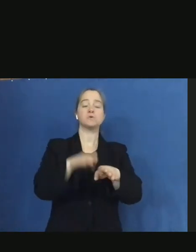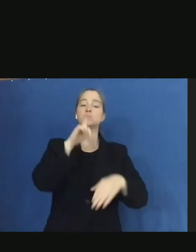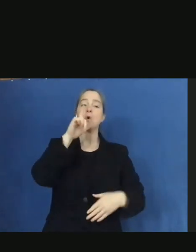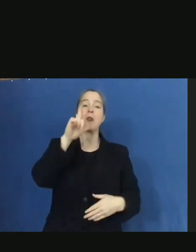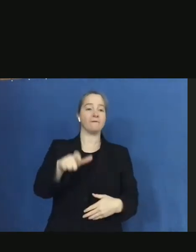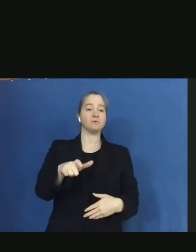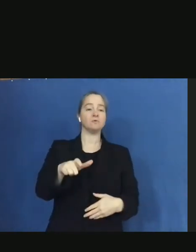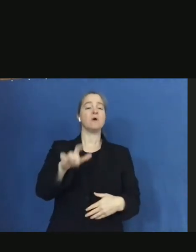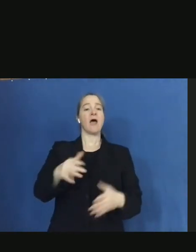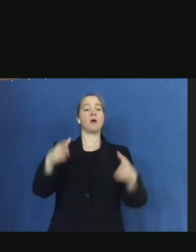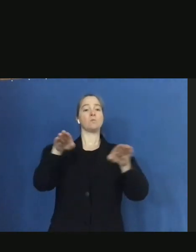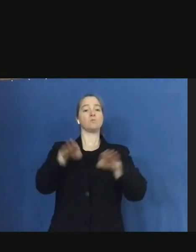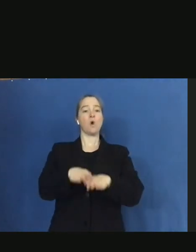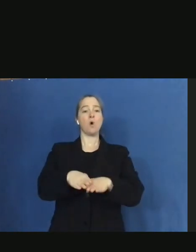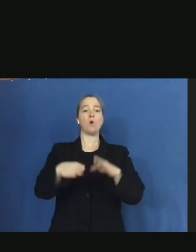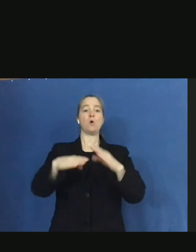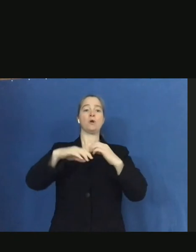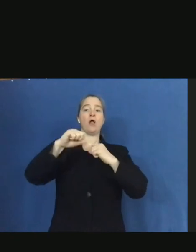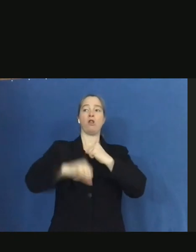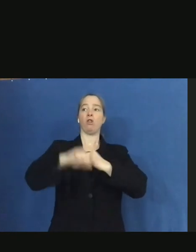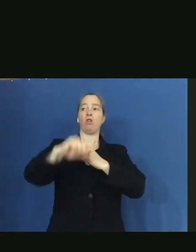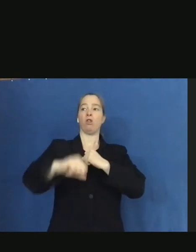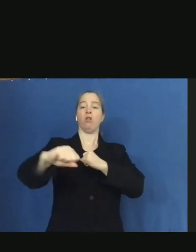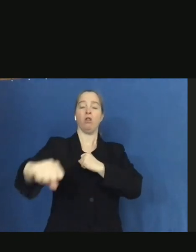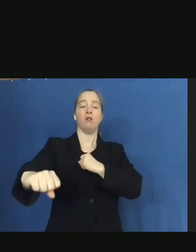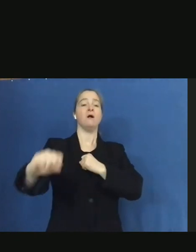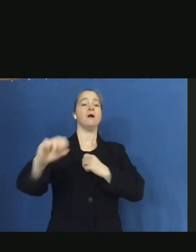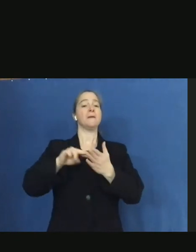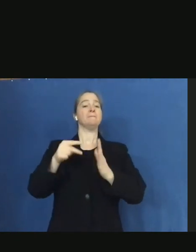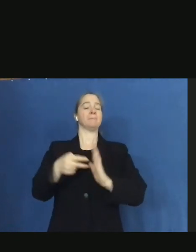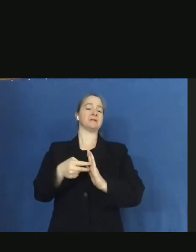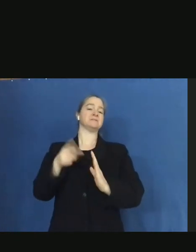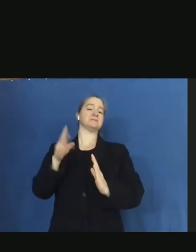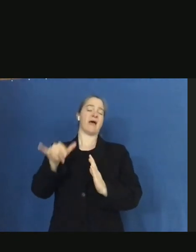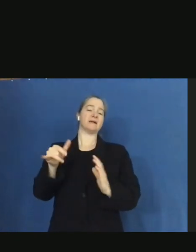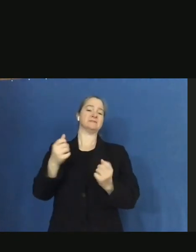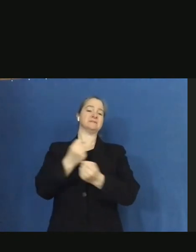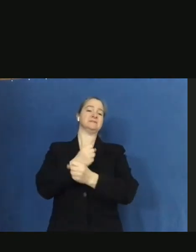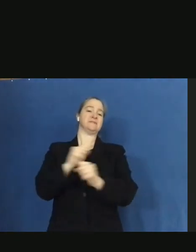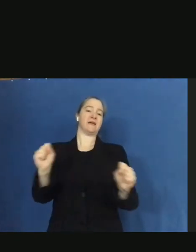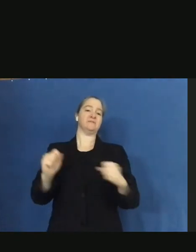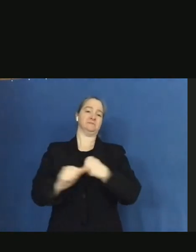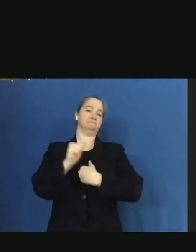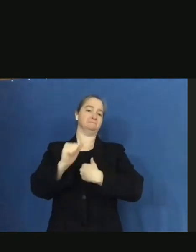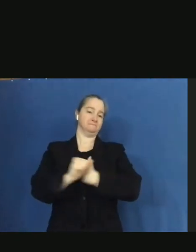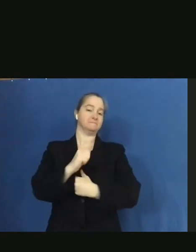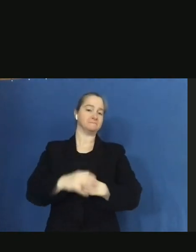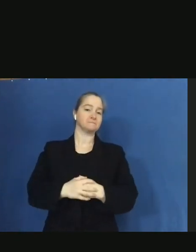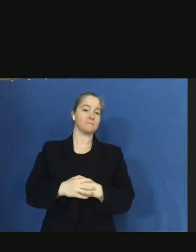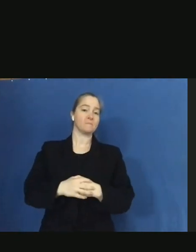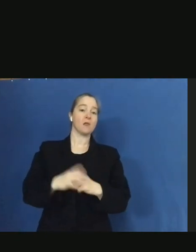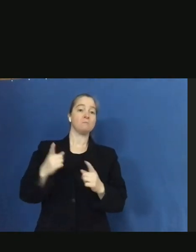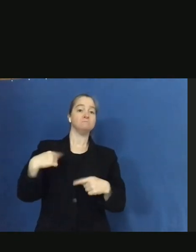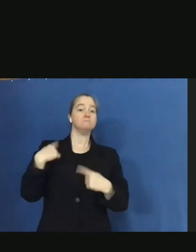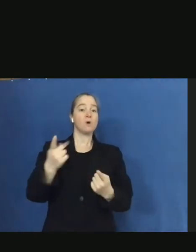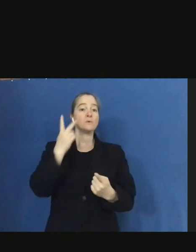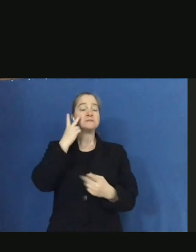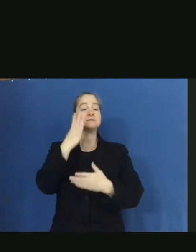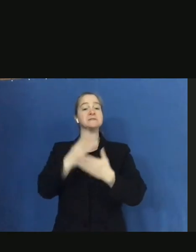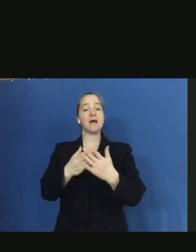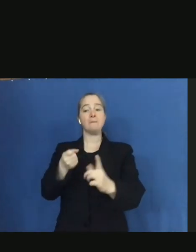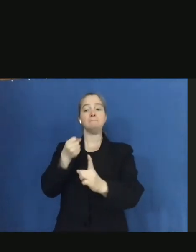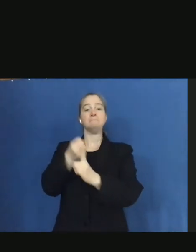jeopardizes the motoring public safety. Thus far, we have seen some impacts from the accidents and incidents